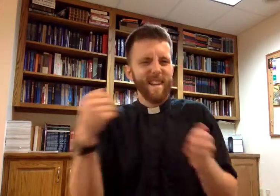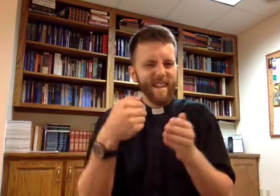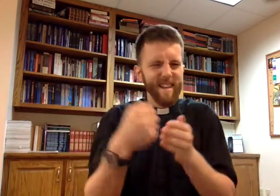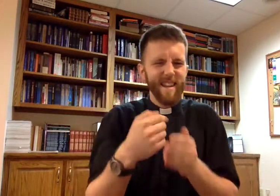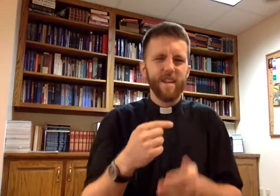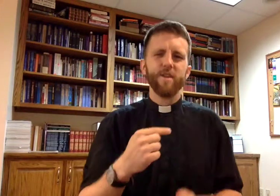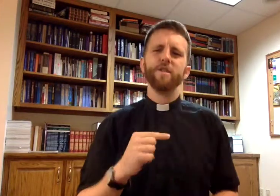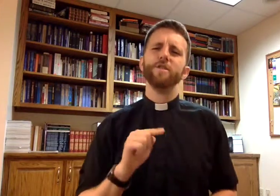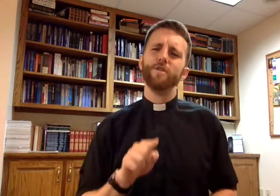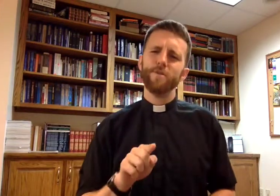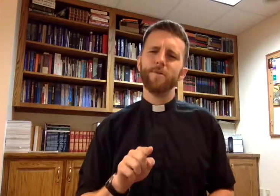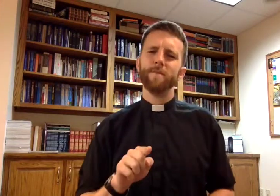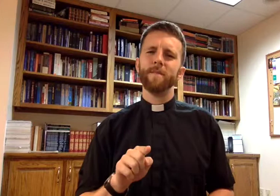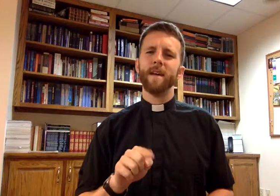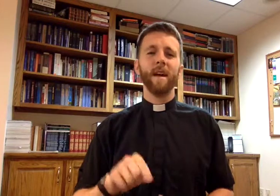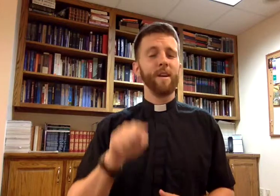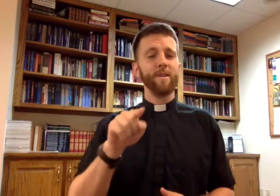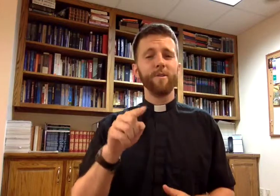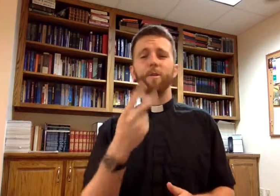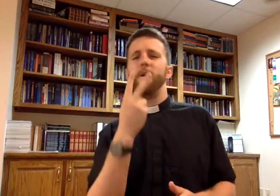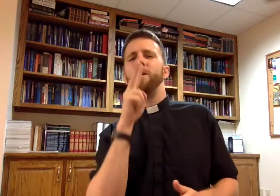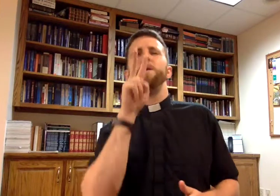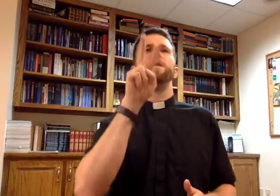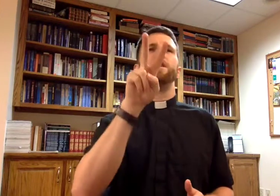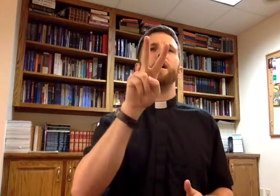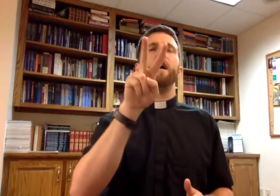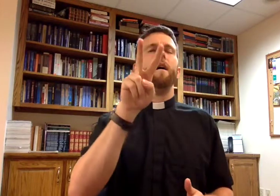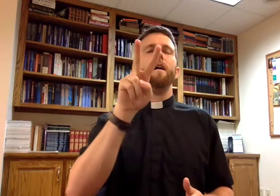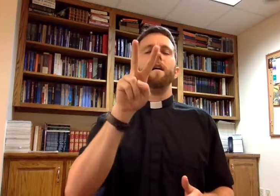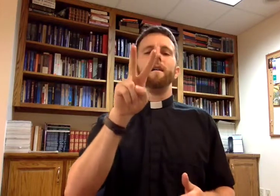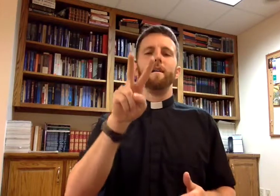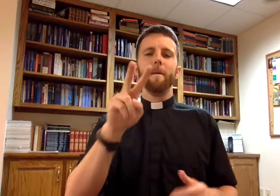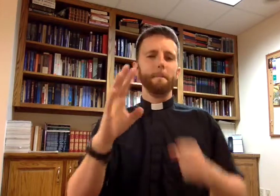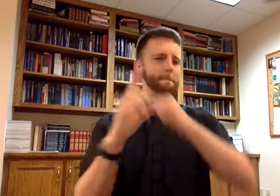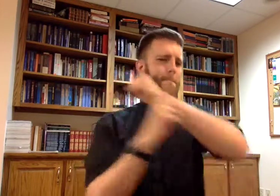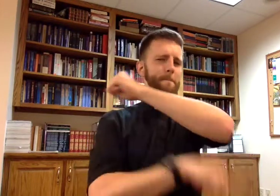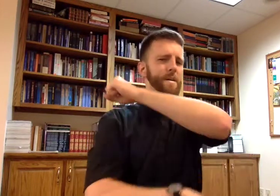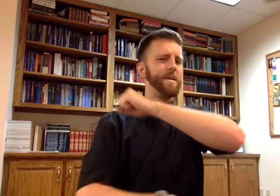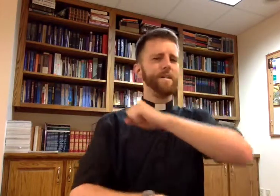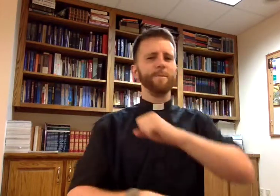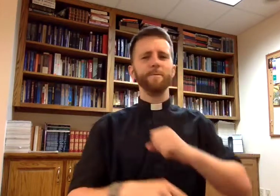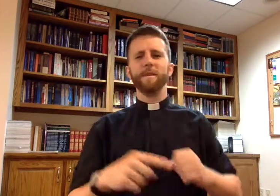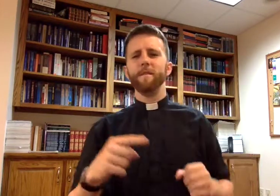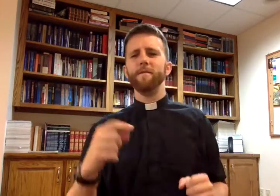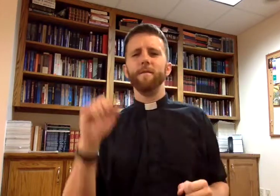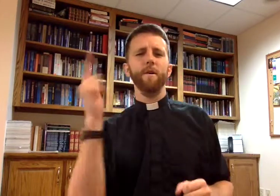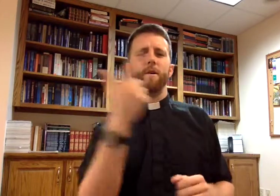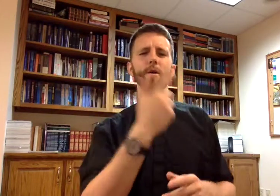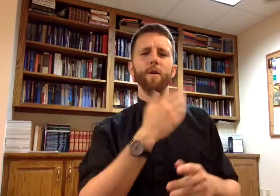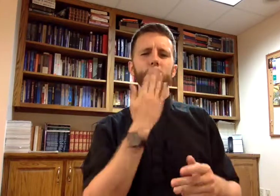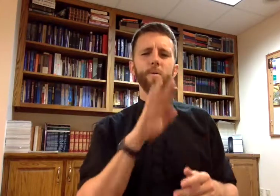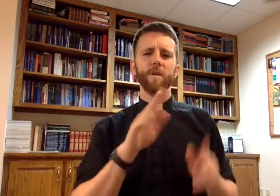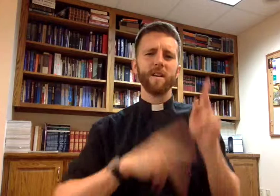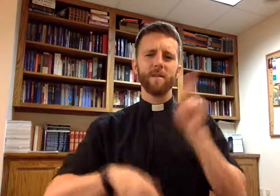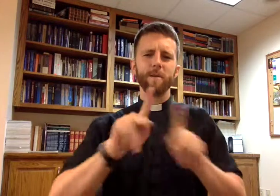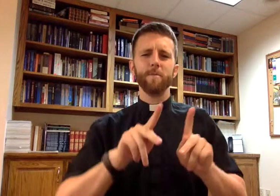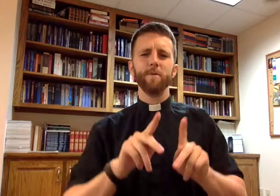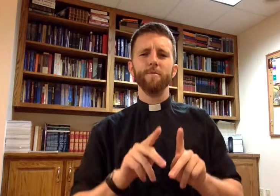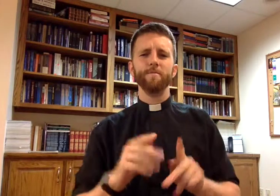look with your eyes and see the recompense of the wicked, because you have made the Lord your dwelling place, the